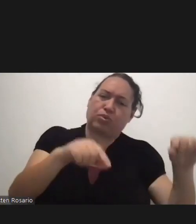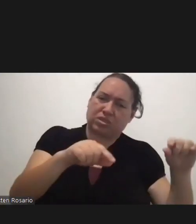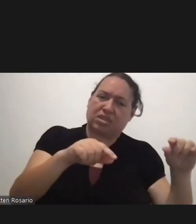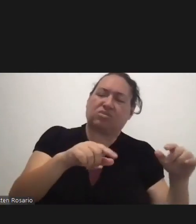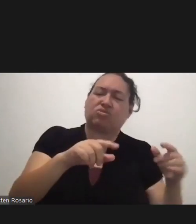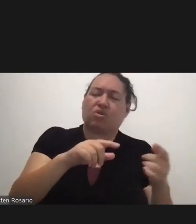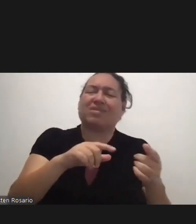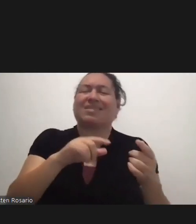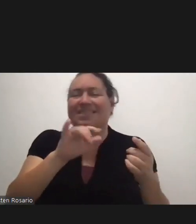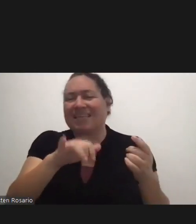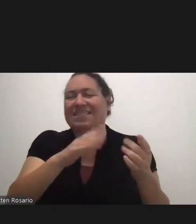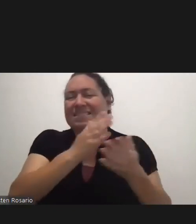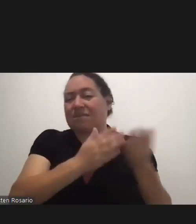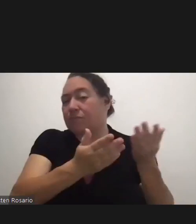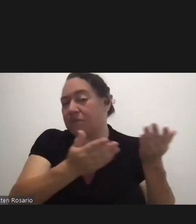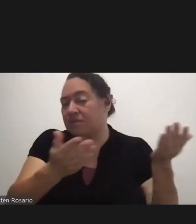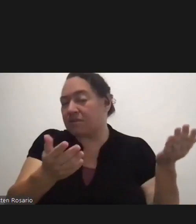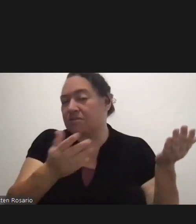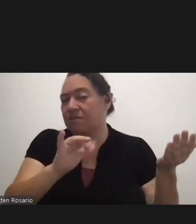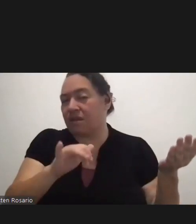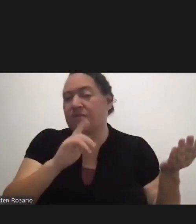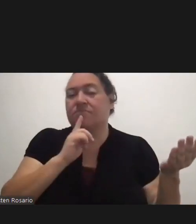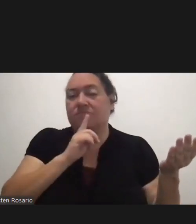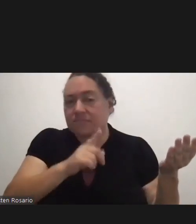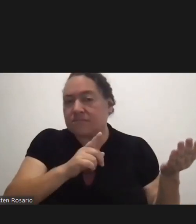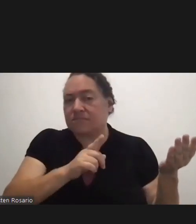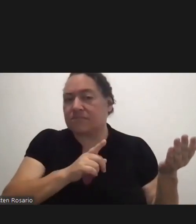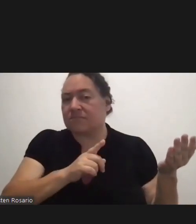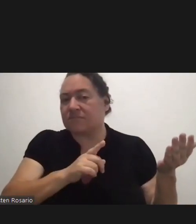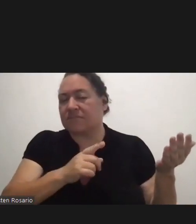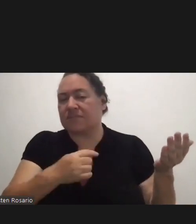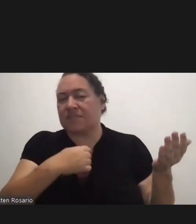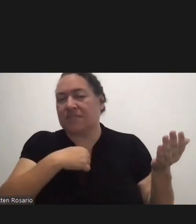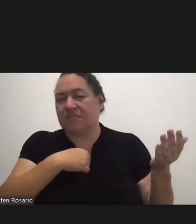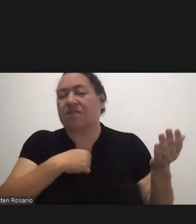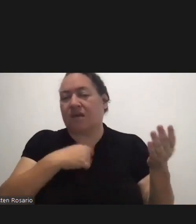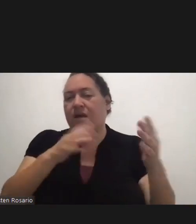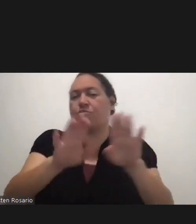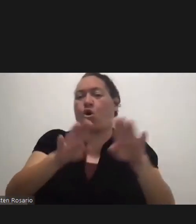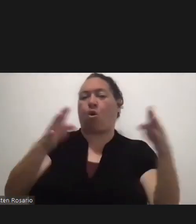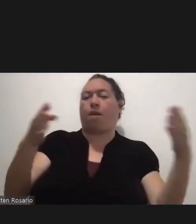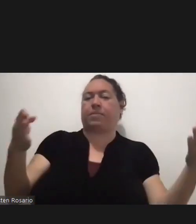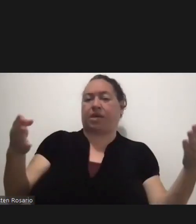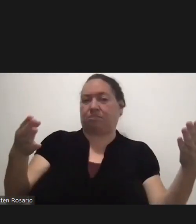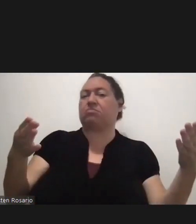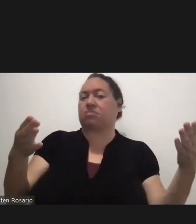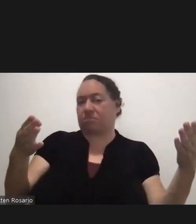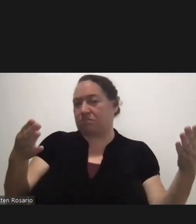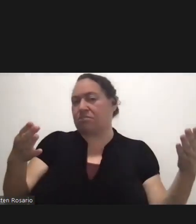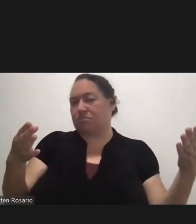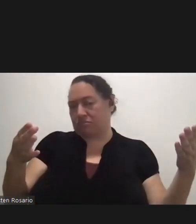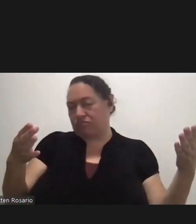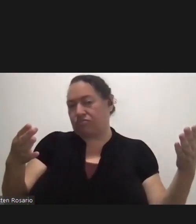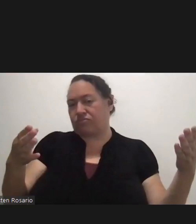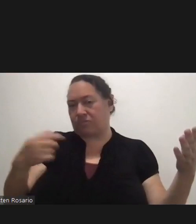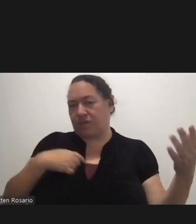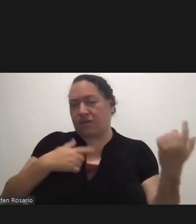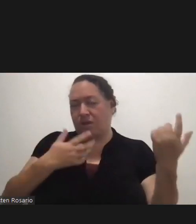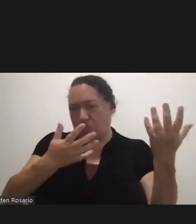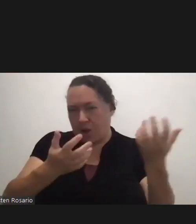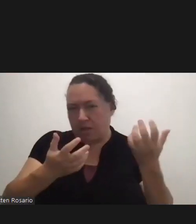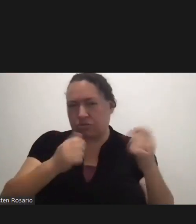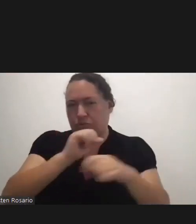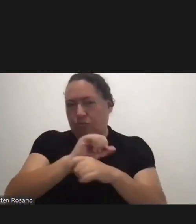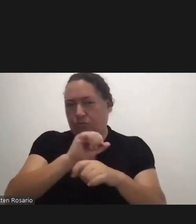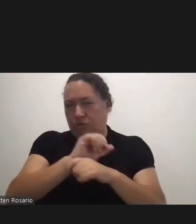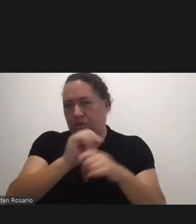The Things Nester That Certainly I'm Very Open And Very Much Want To Work With The Travel